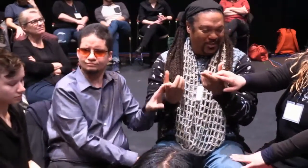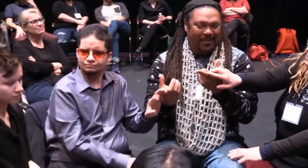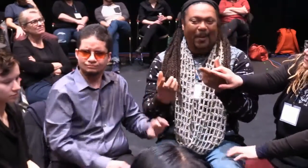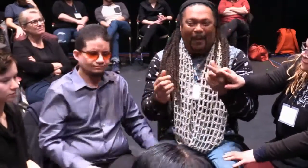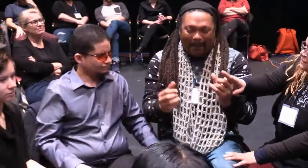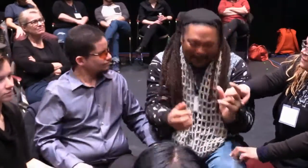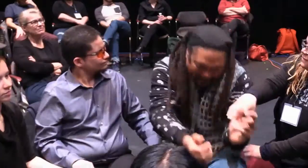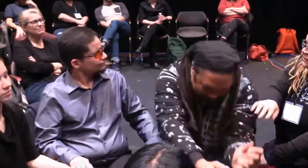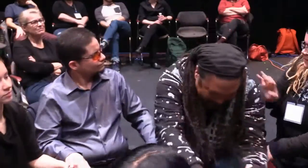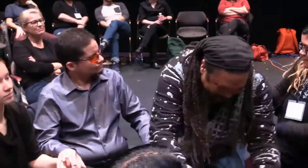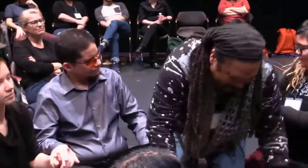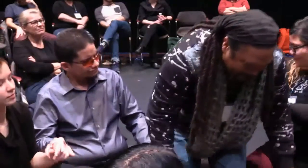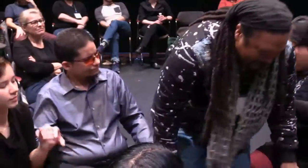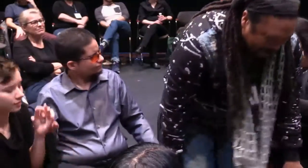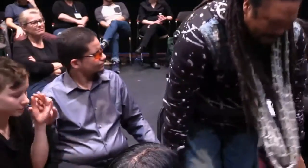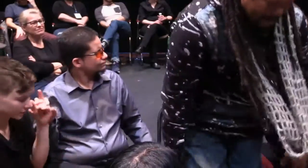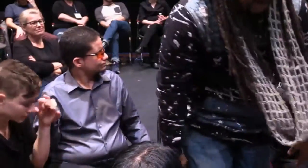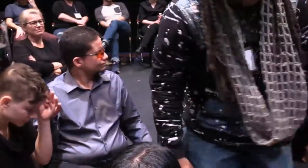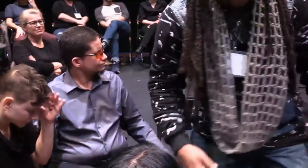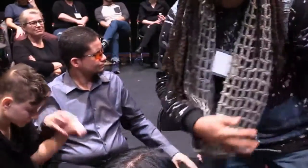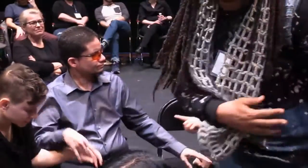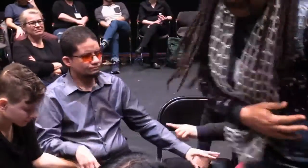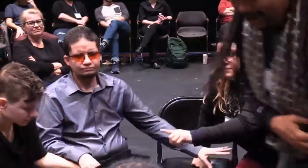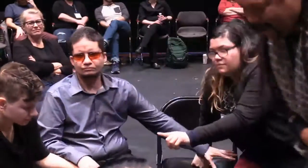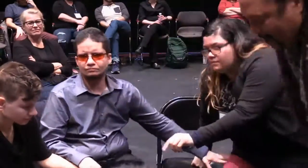Natasha's in the room and Natasha has some things to add. I'm going to swap out with her.